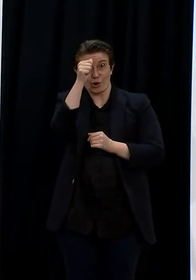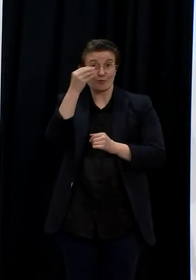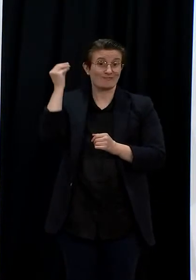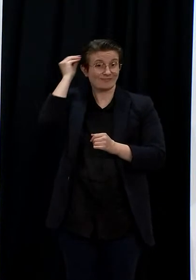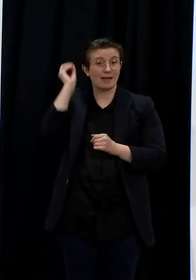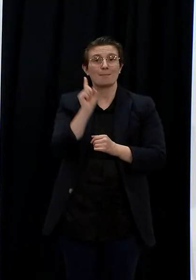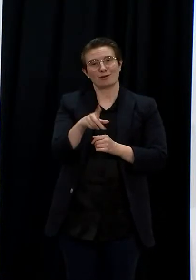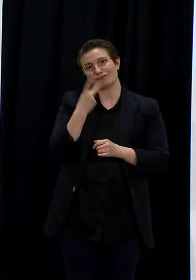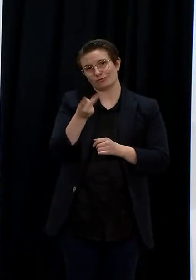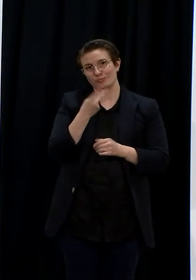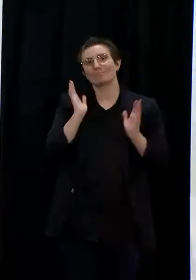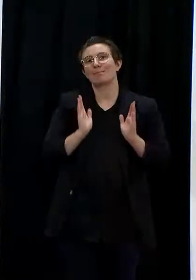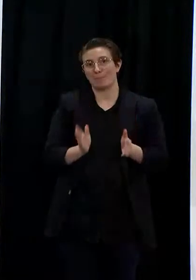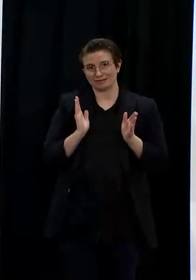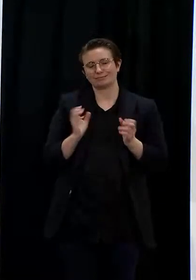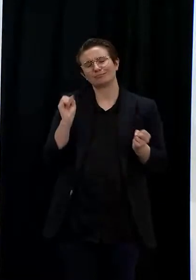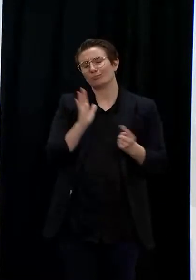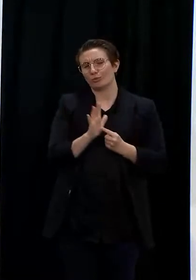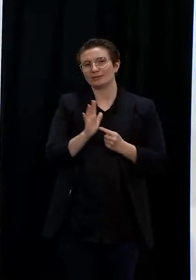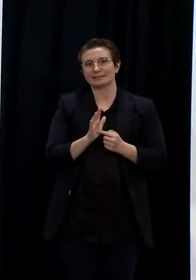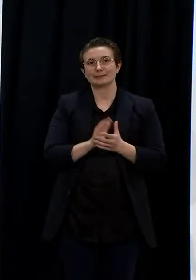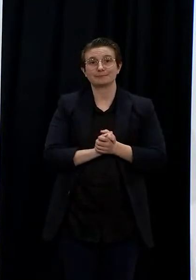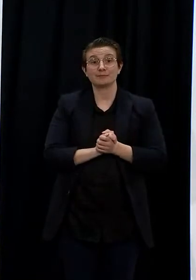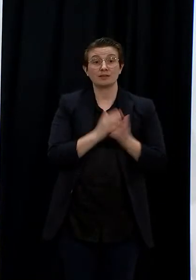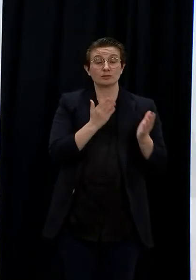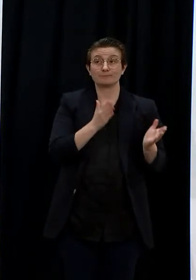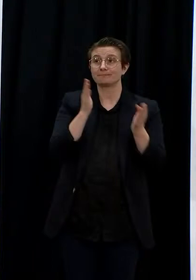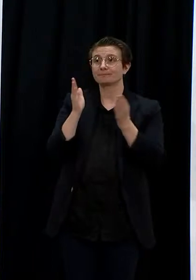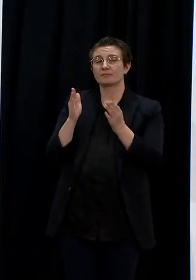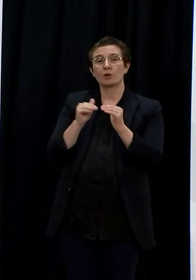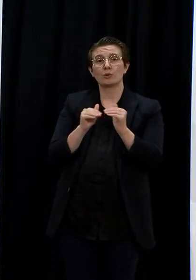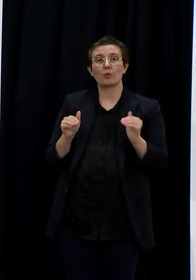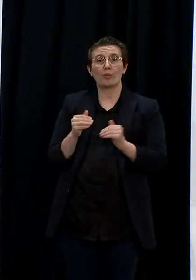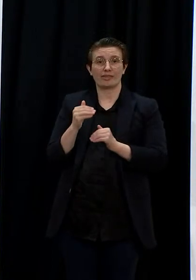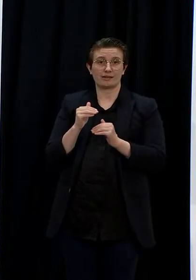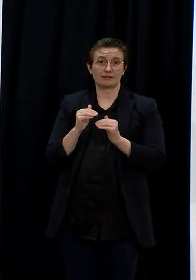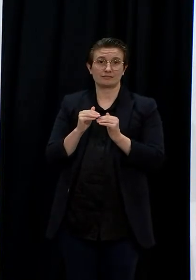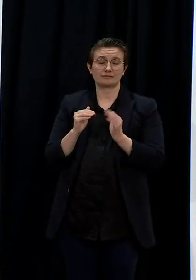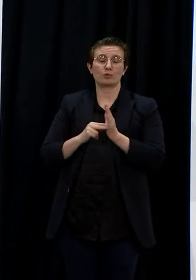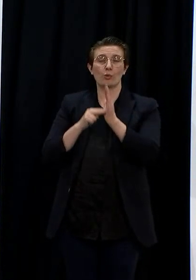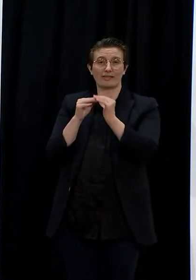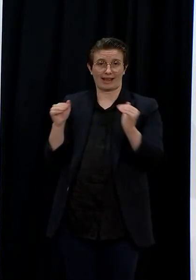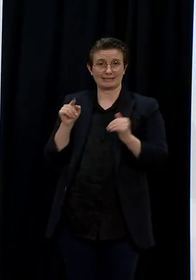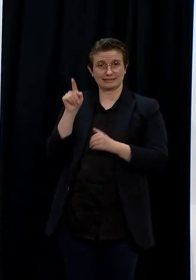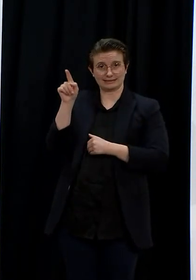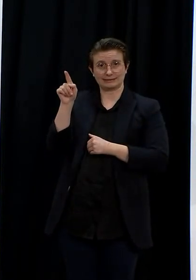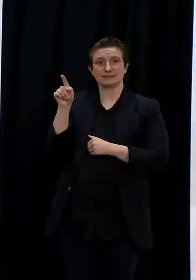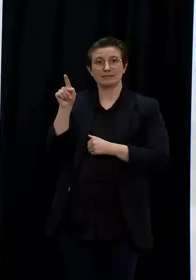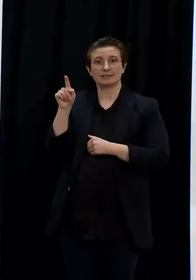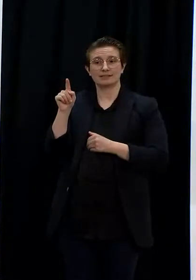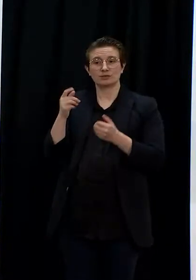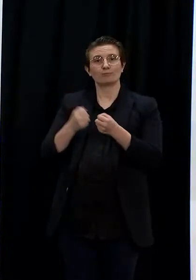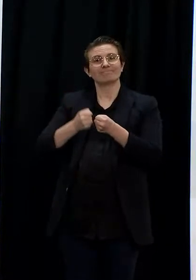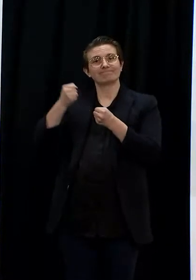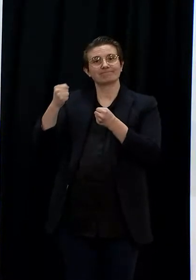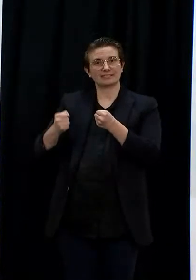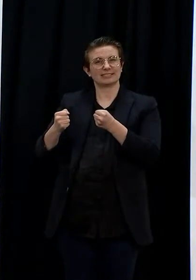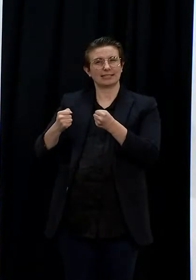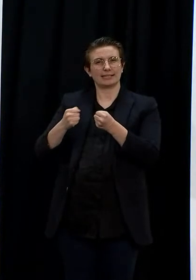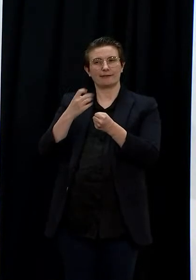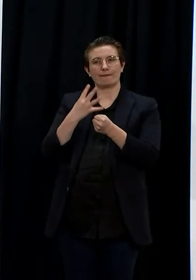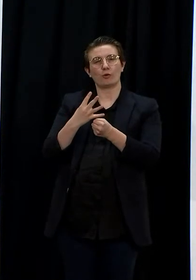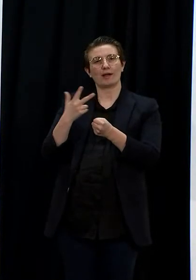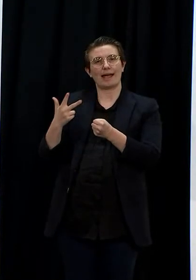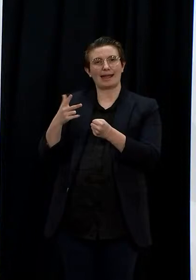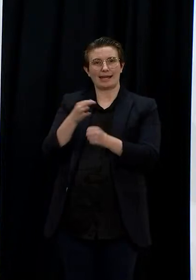Northland. You'll recall that we kept Northland at level four for an extra 48 hours because of the late emergence of cases in the Walkworth area and the large